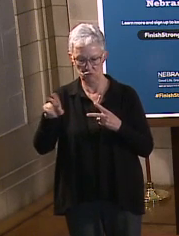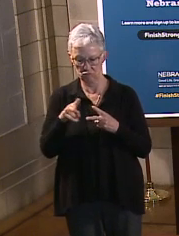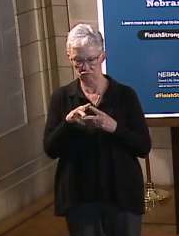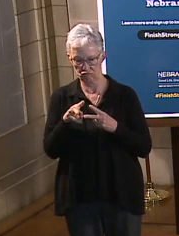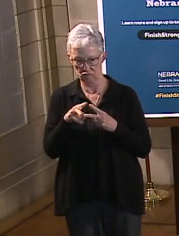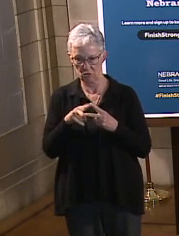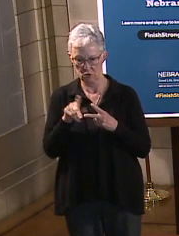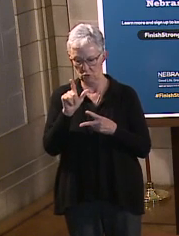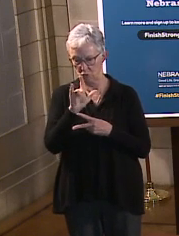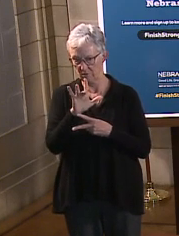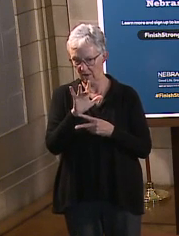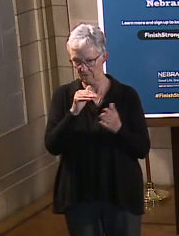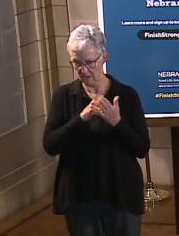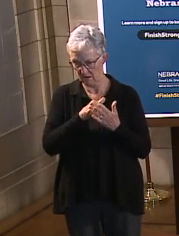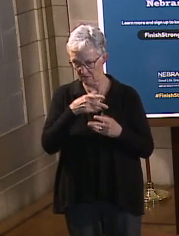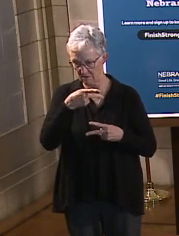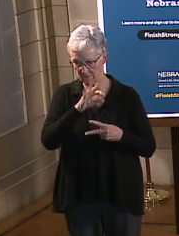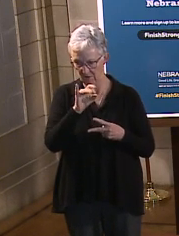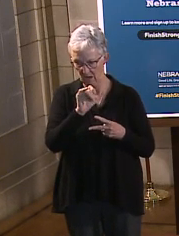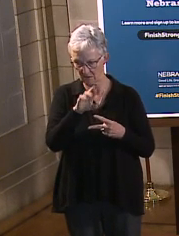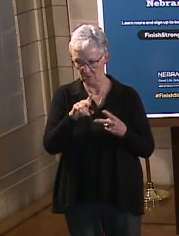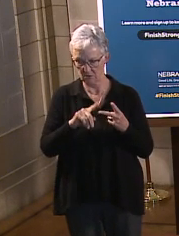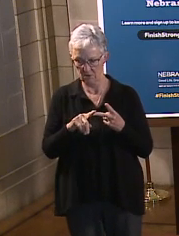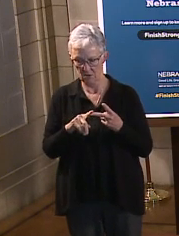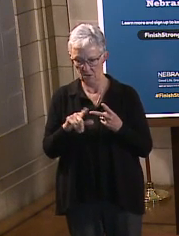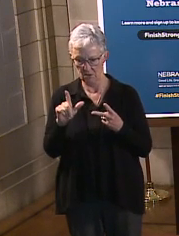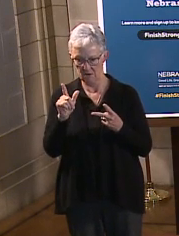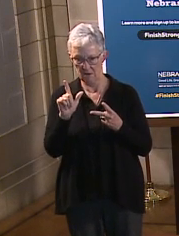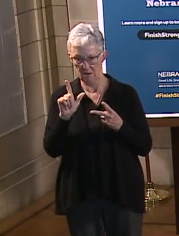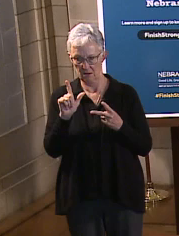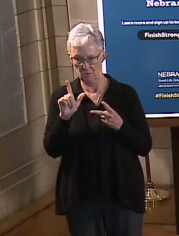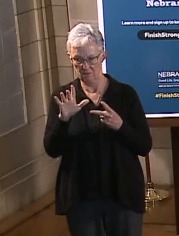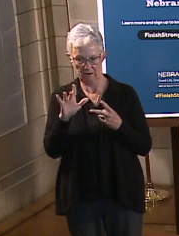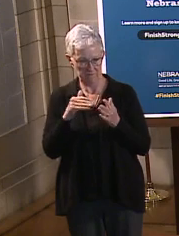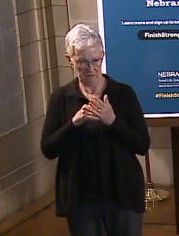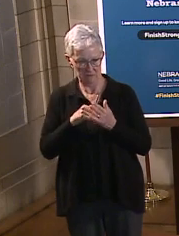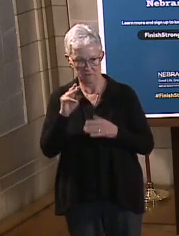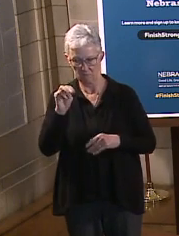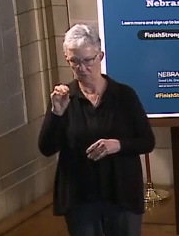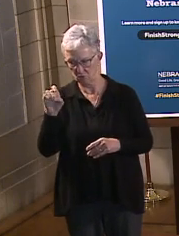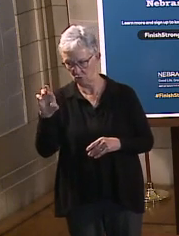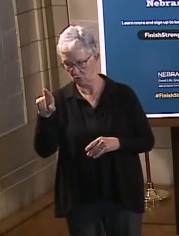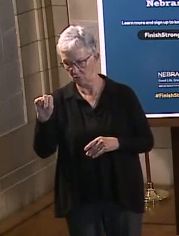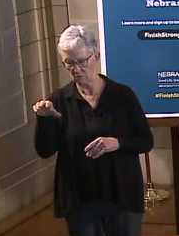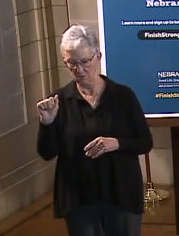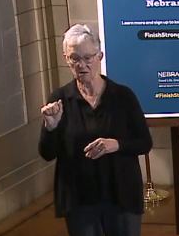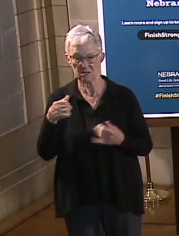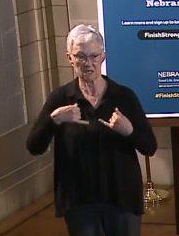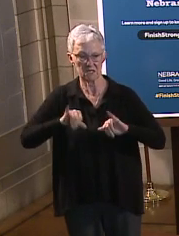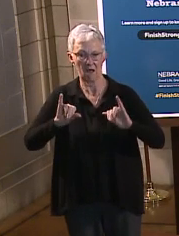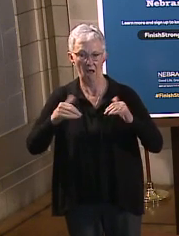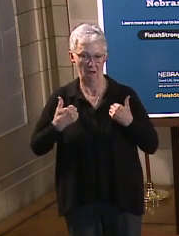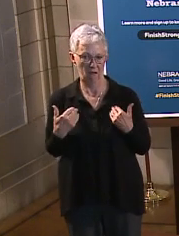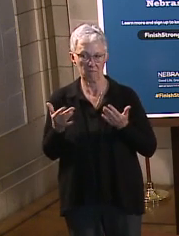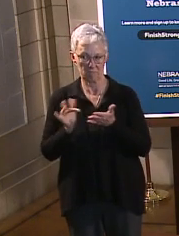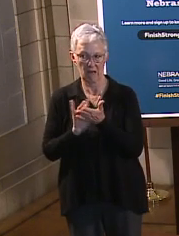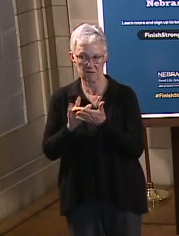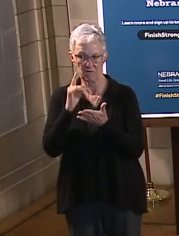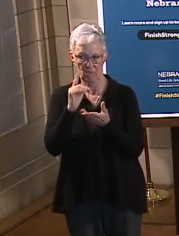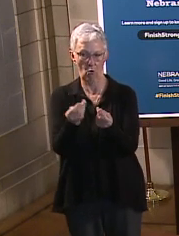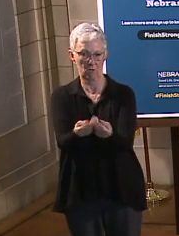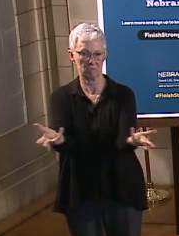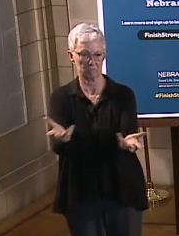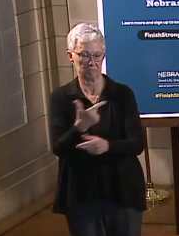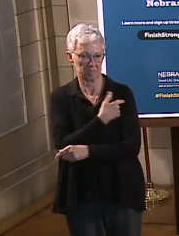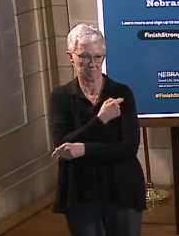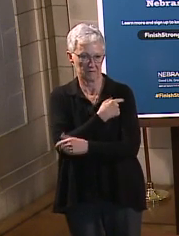,000 of the Pfizer, 19,000 of Moderna, and so forth, so we still will have those. They'll be available for vaccines. Also, in